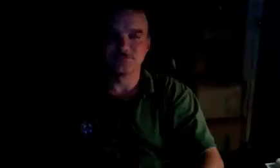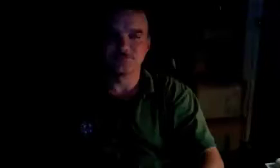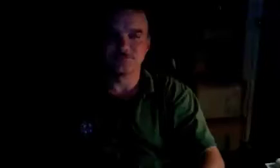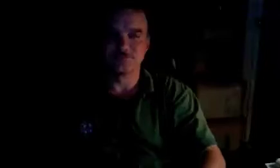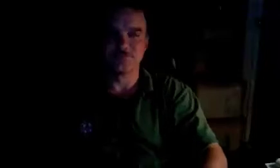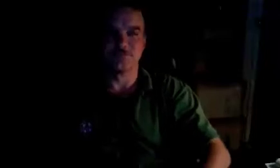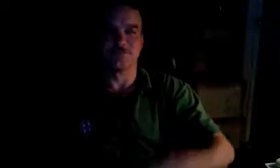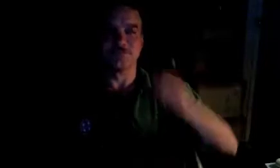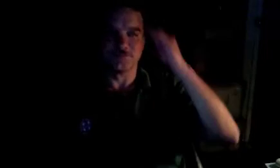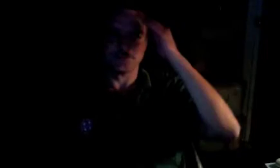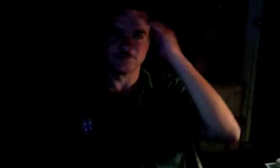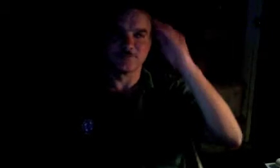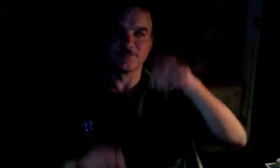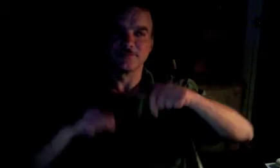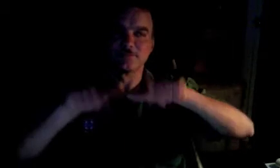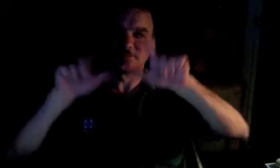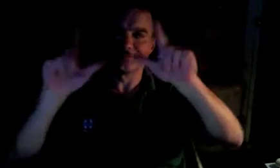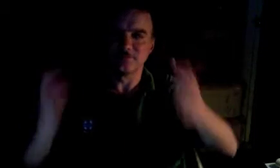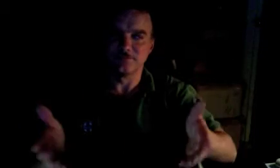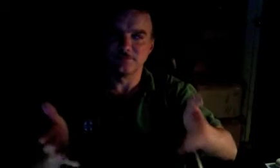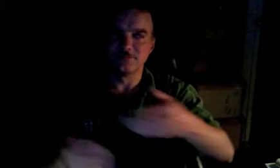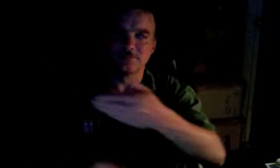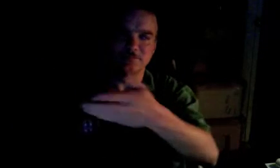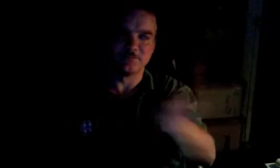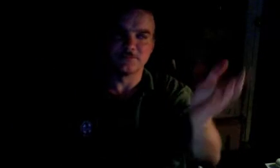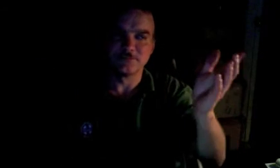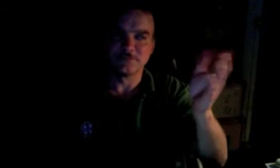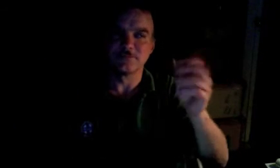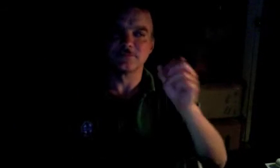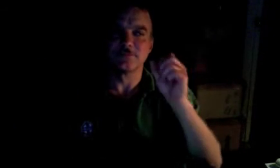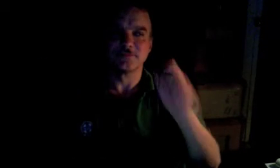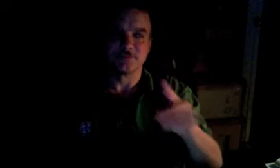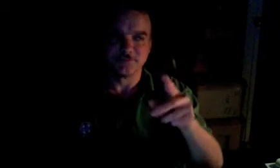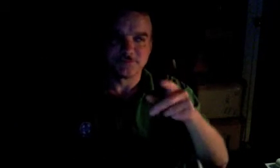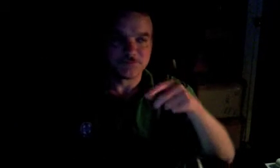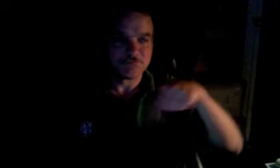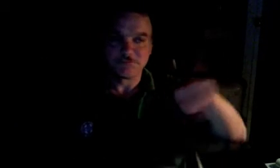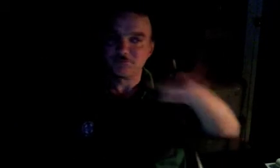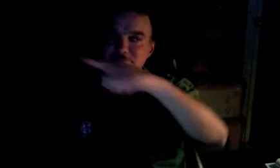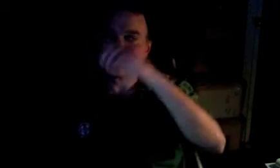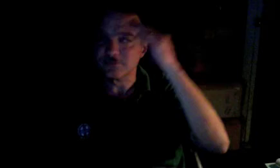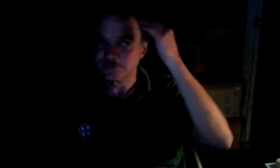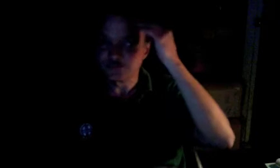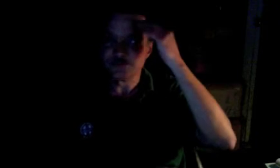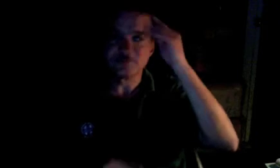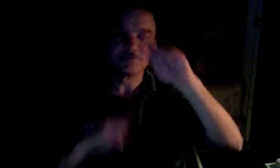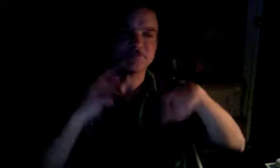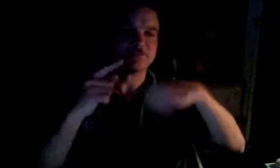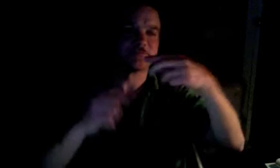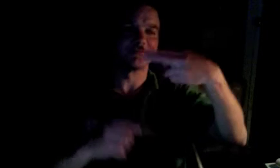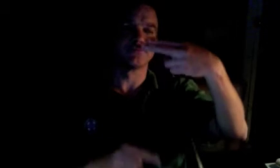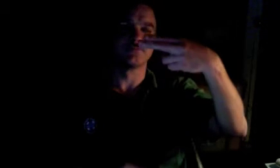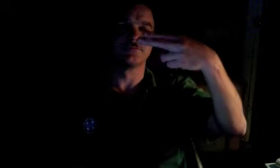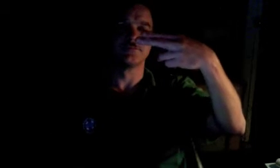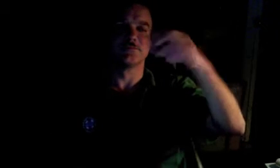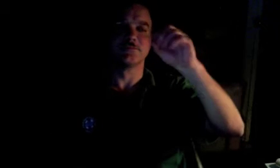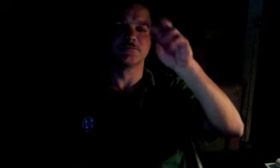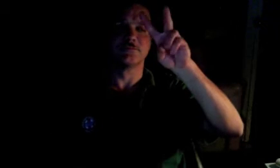So, I guess we won't begin your call warning us about the local beaches. Awesome. Awesome.